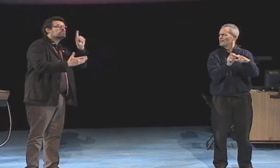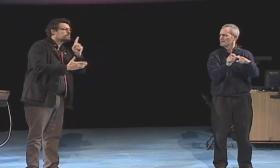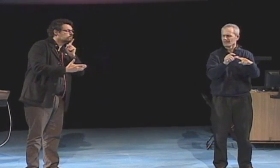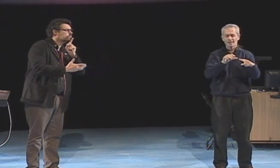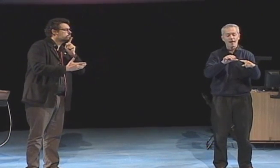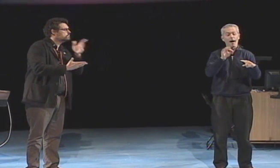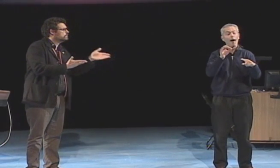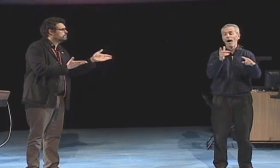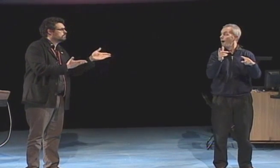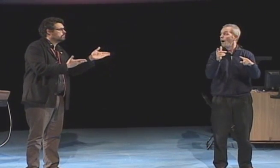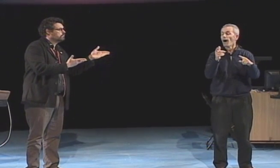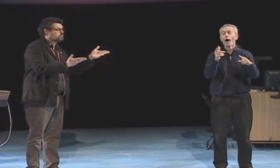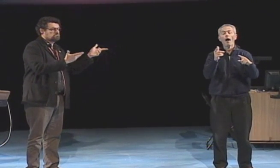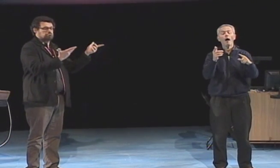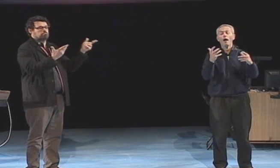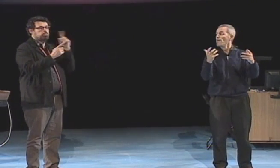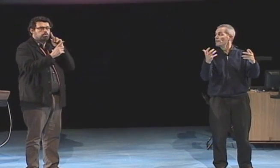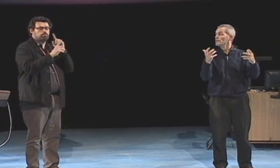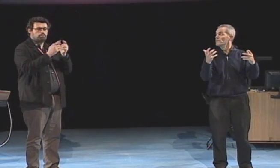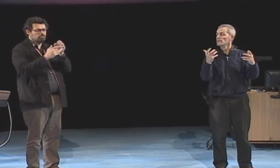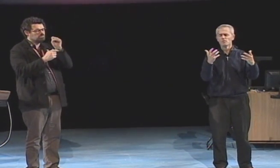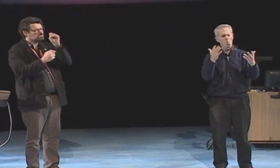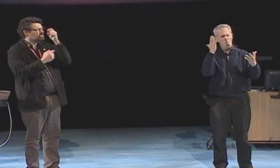so the word sordism